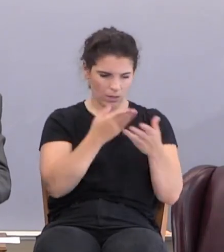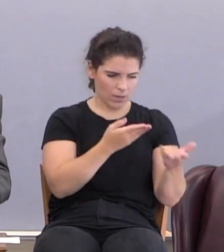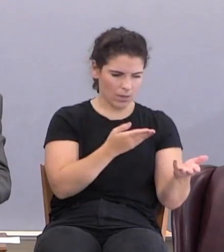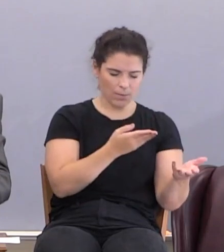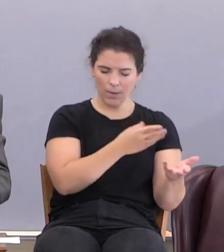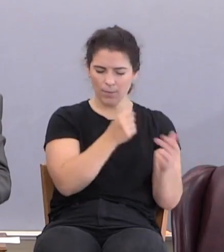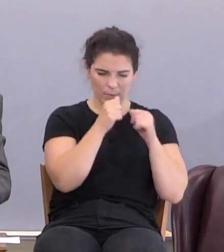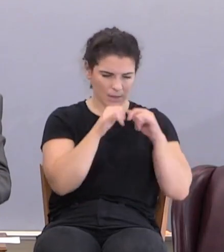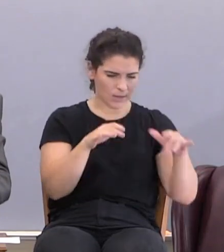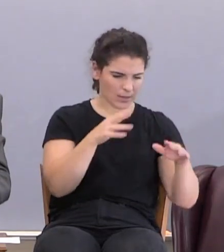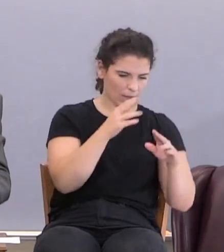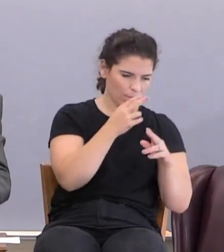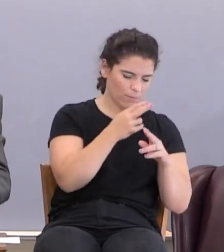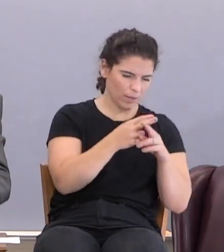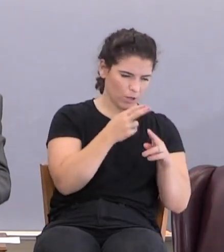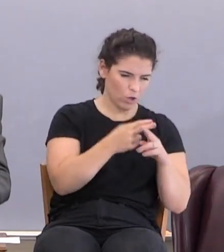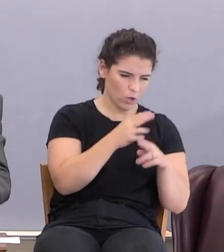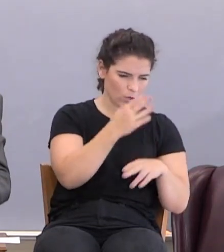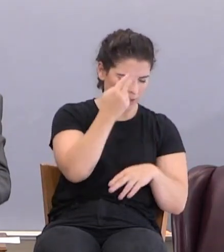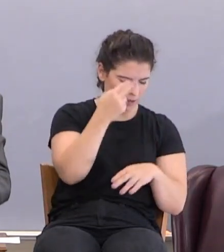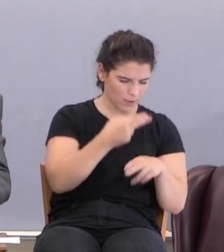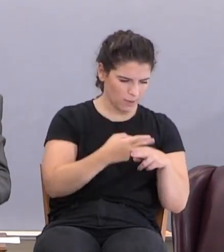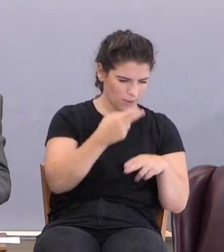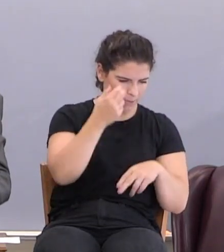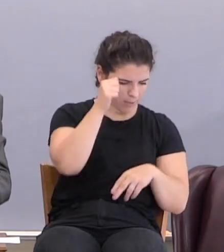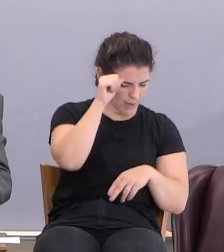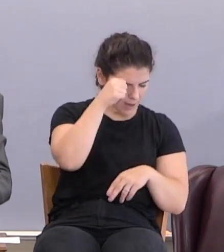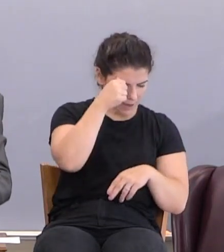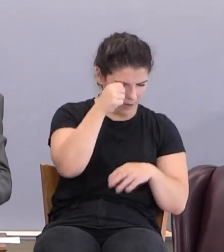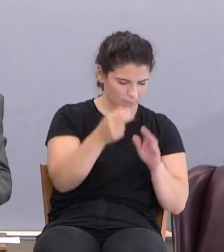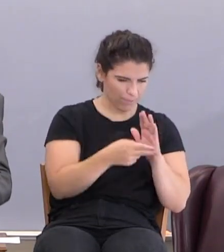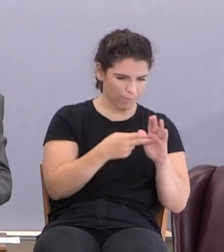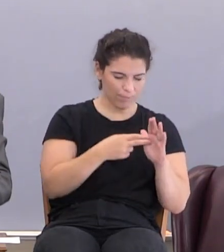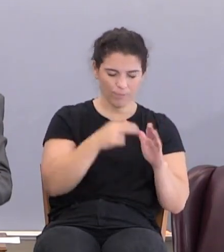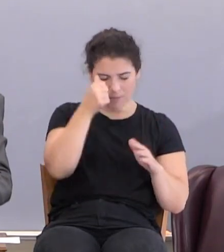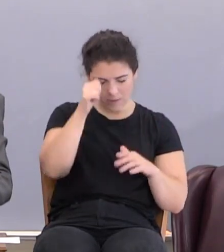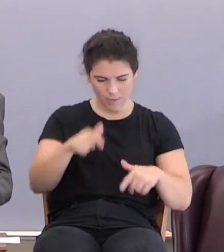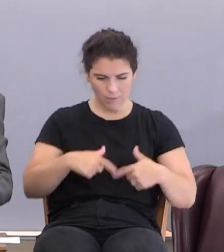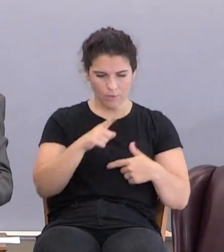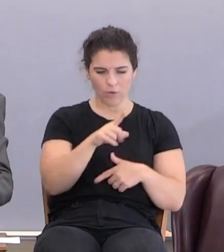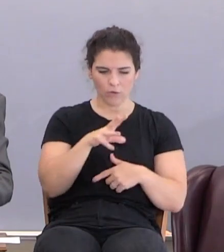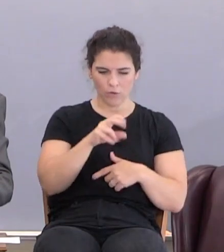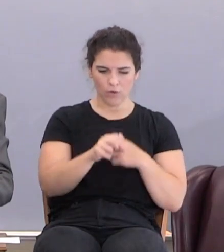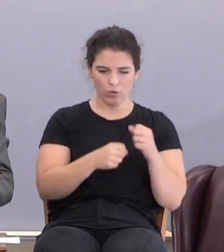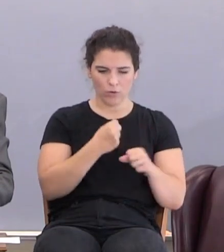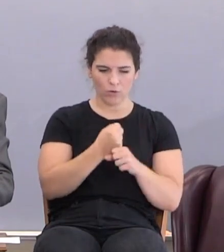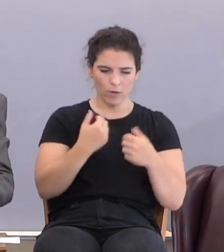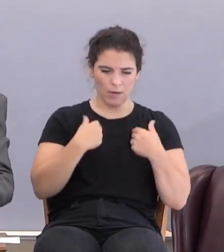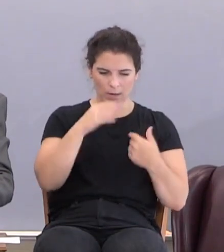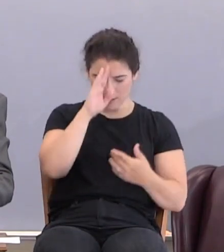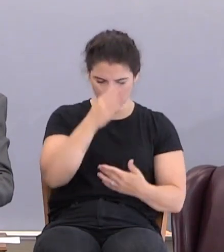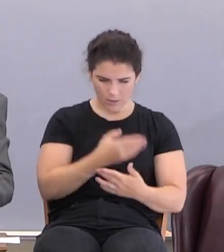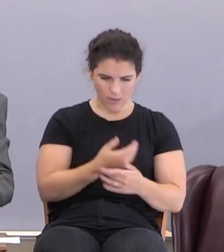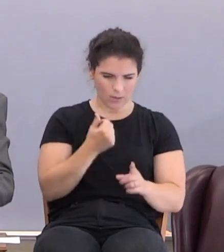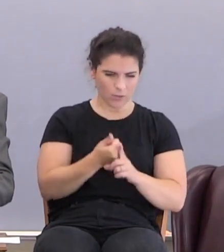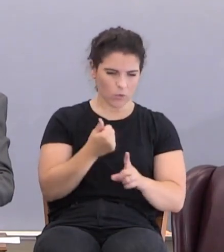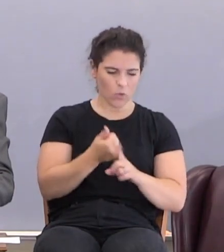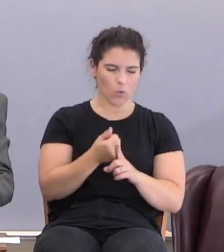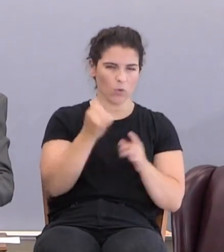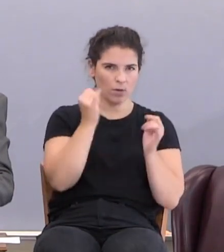And blessed them and called their name Adam in the day when they were created. And Adam lived 130 years and begat a son in his own image.